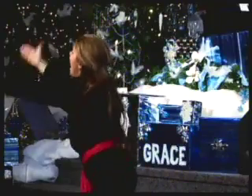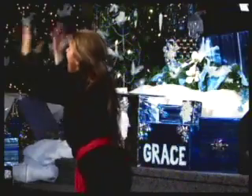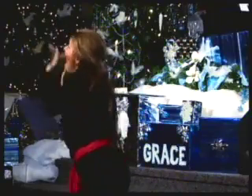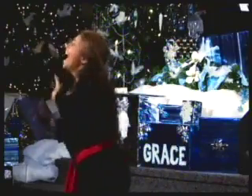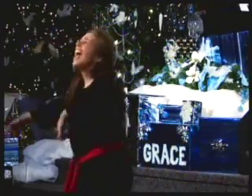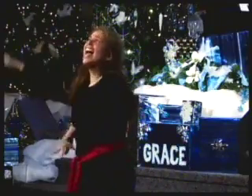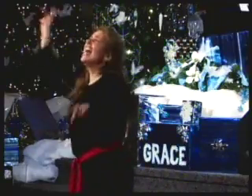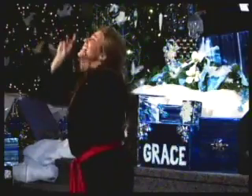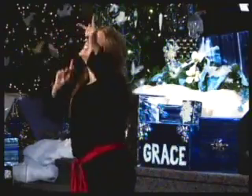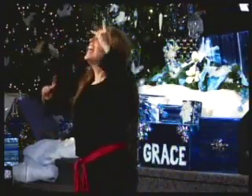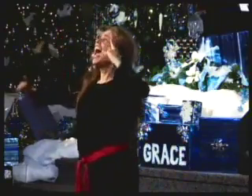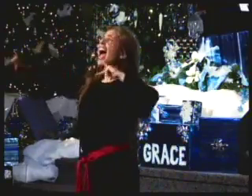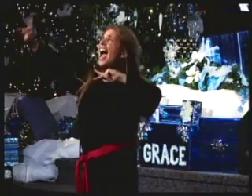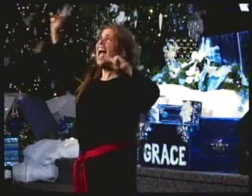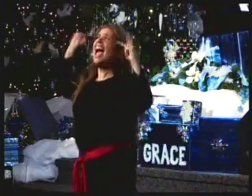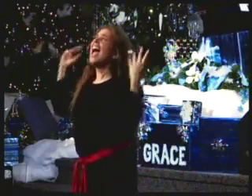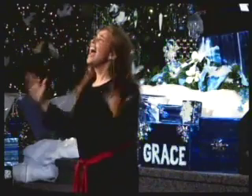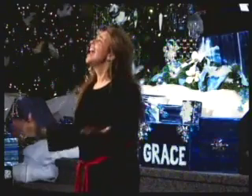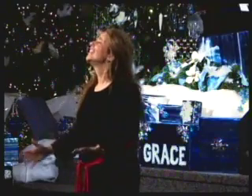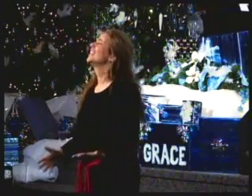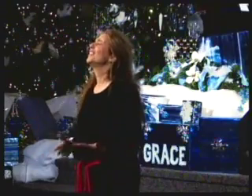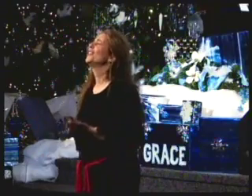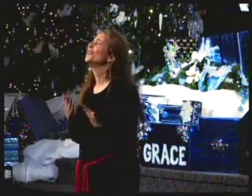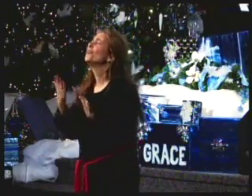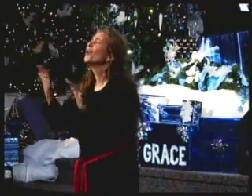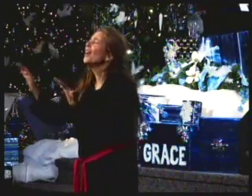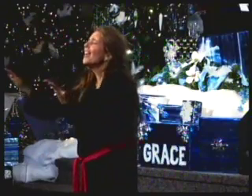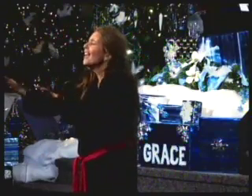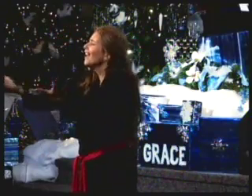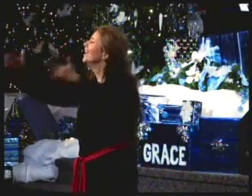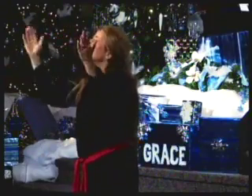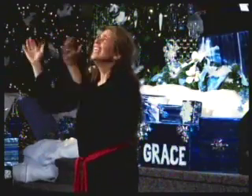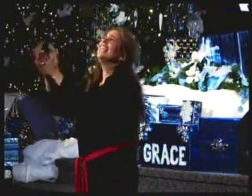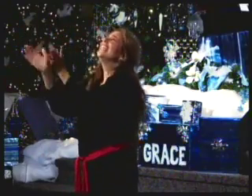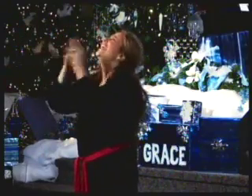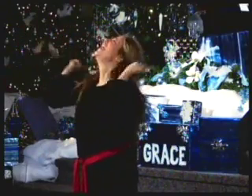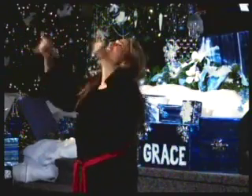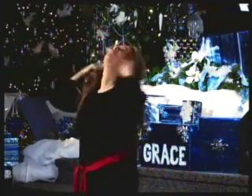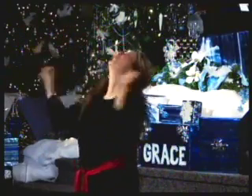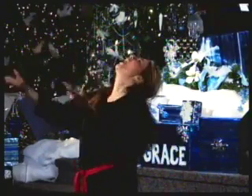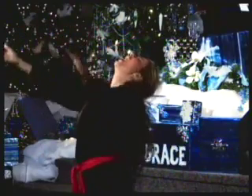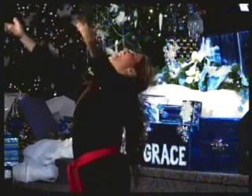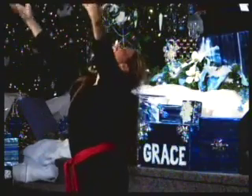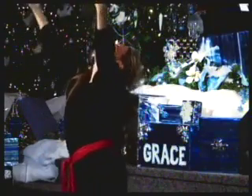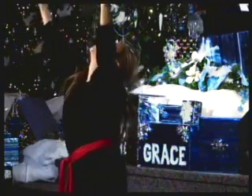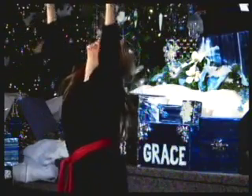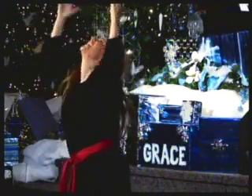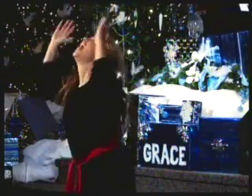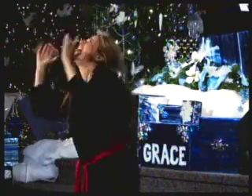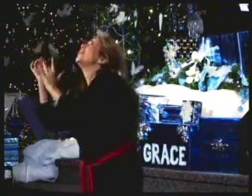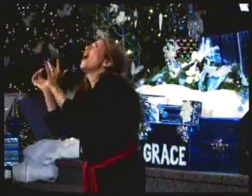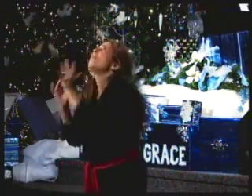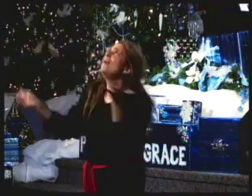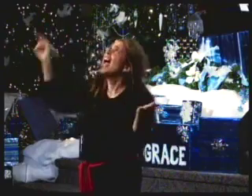Haste, haste to bring Him grace The